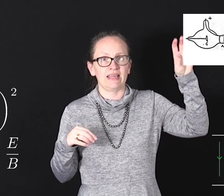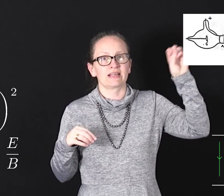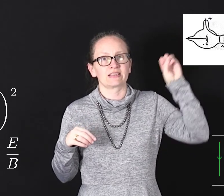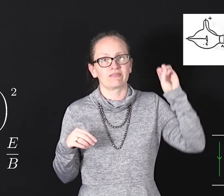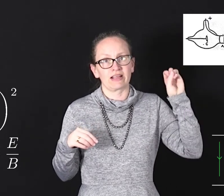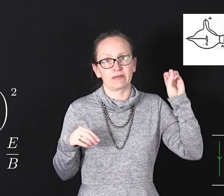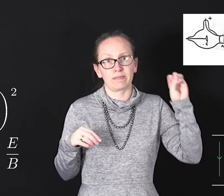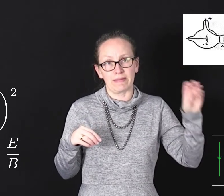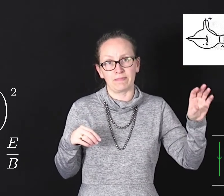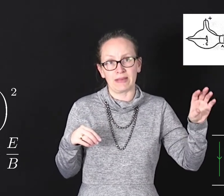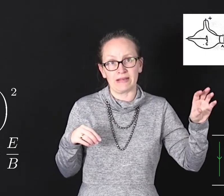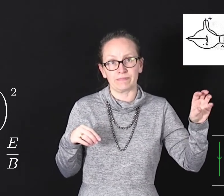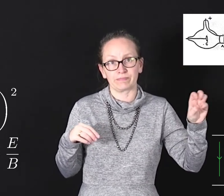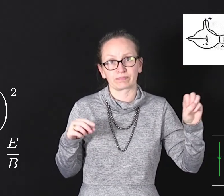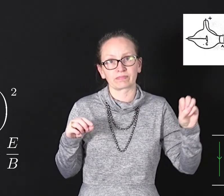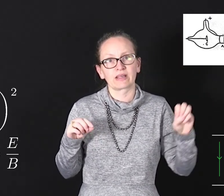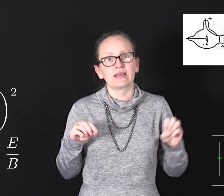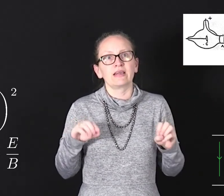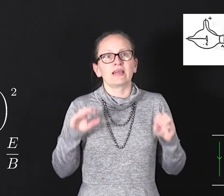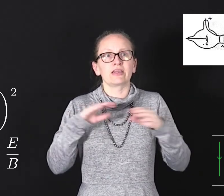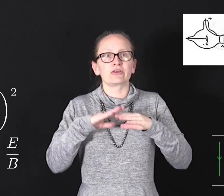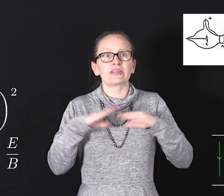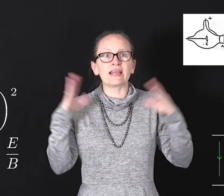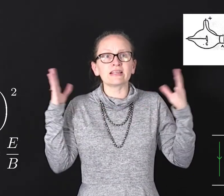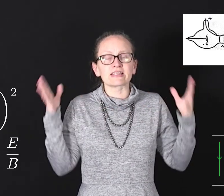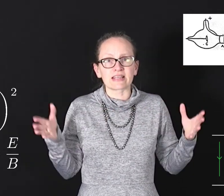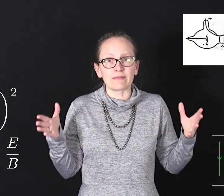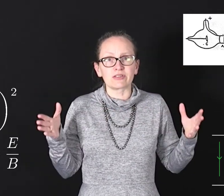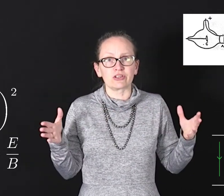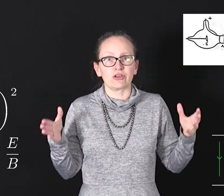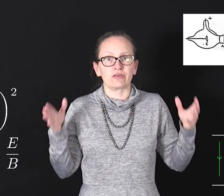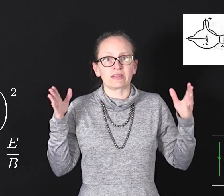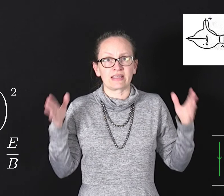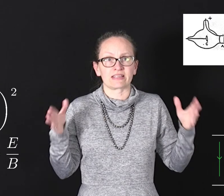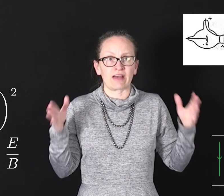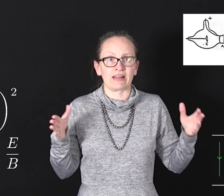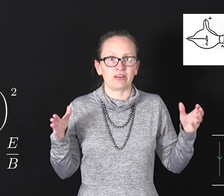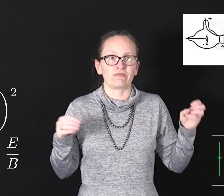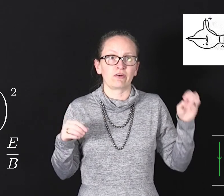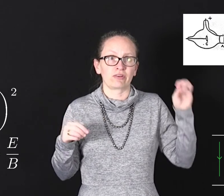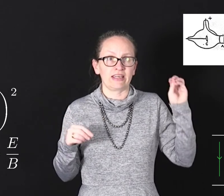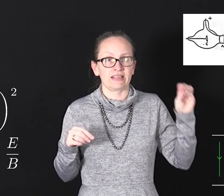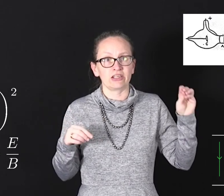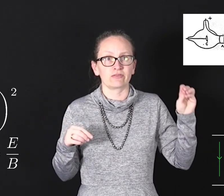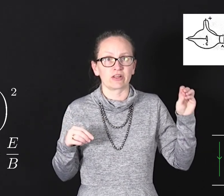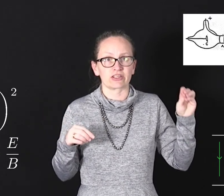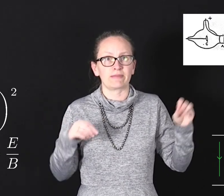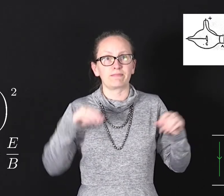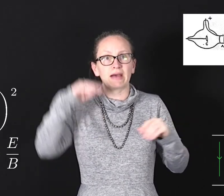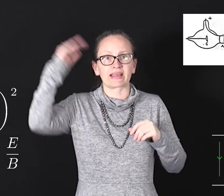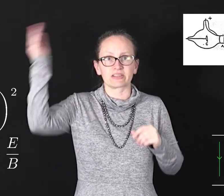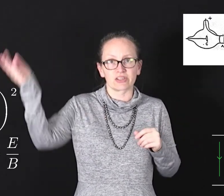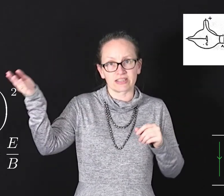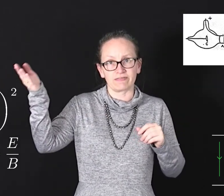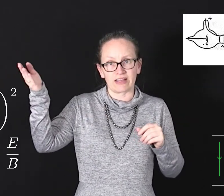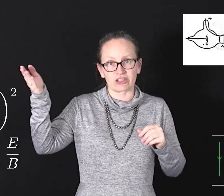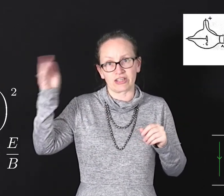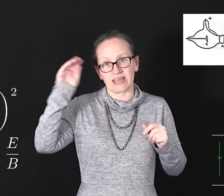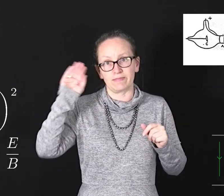divided by B. He could then substitute this value for the initial velocity back into the deflection that he